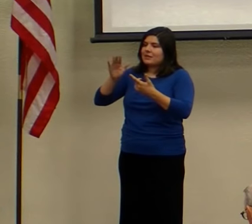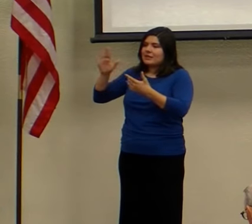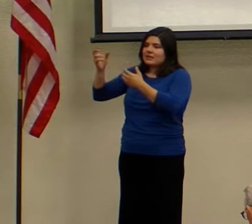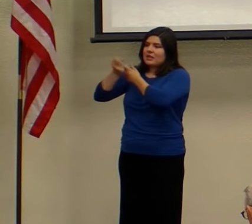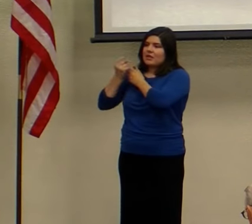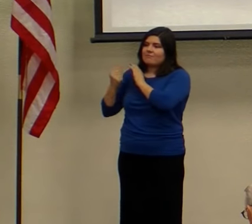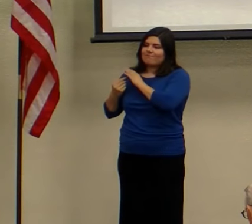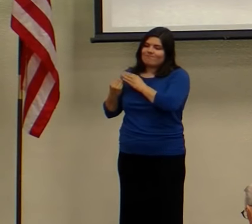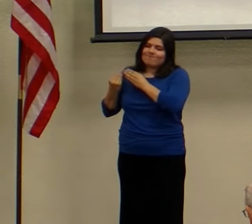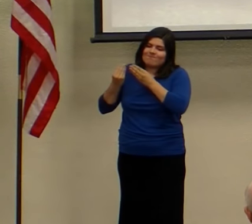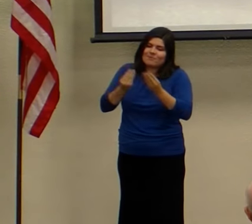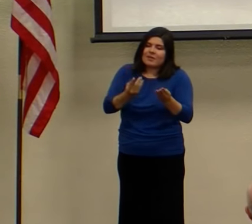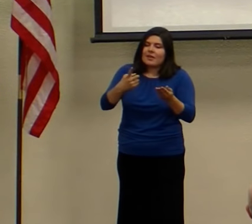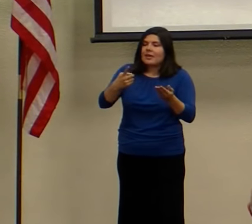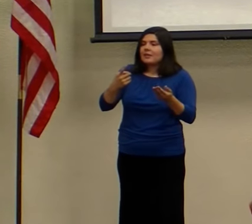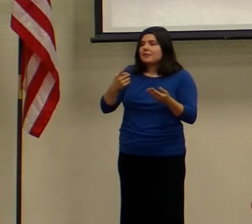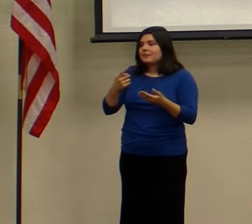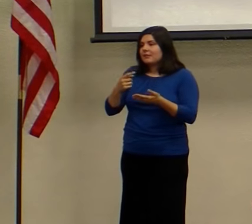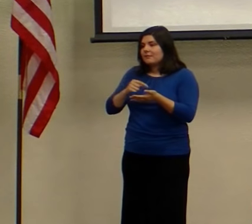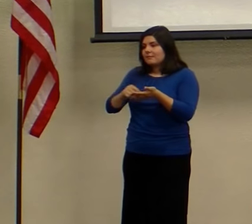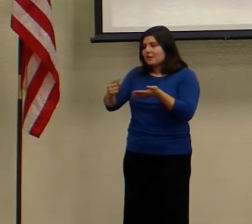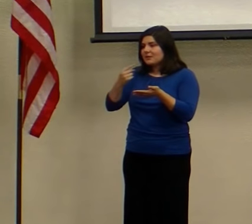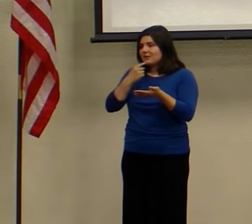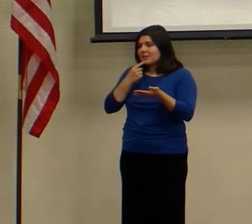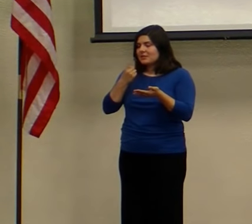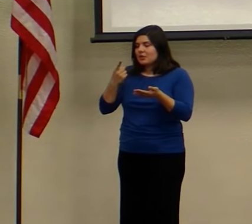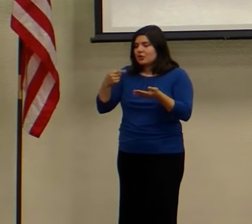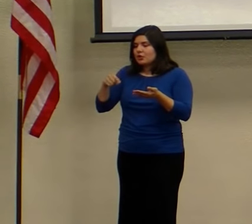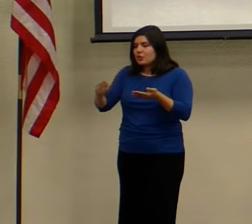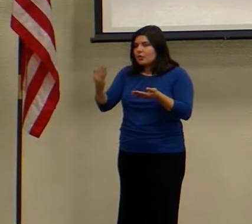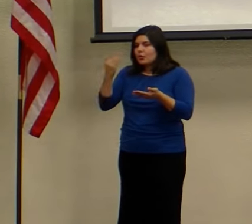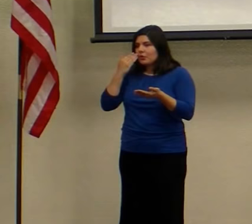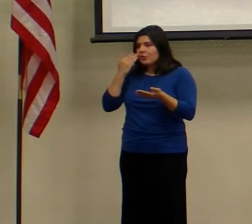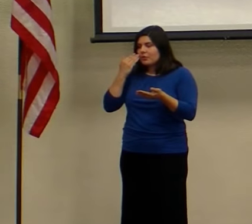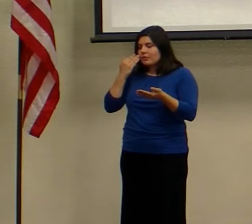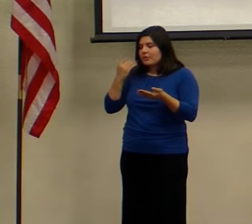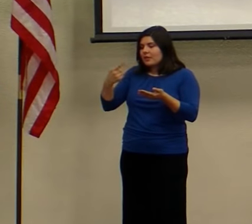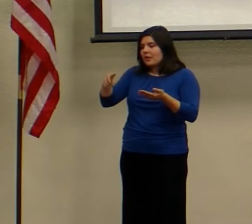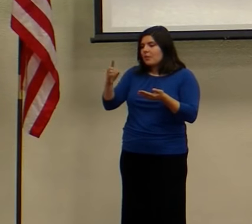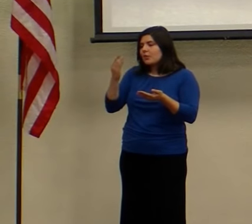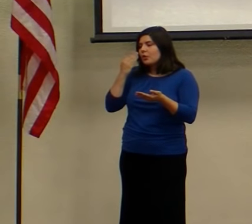They will know you are my disciples by the way that you love.